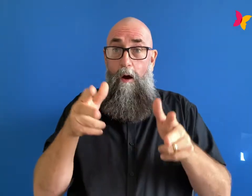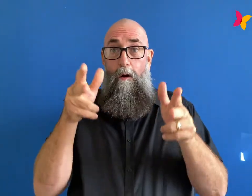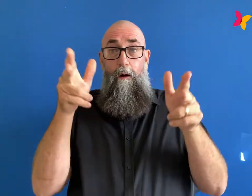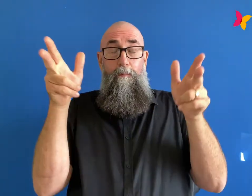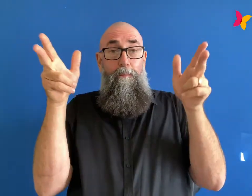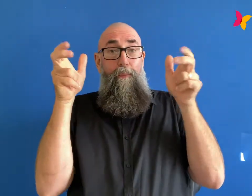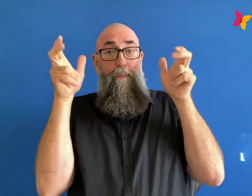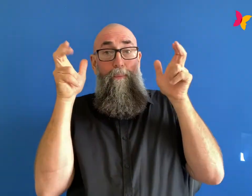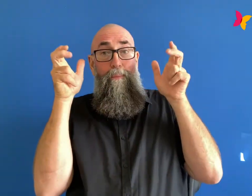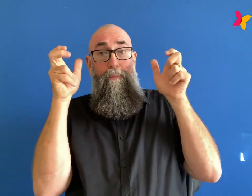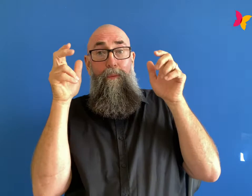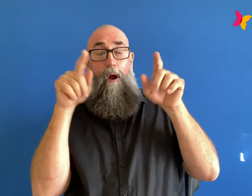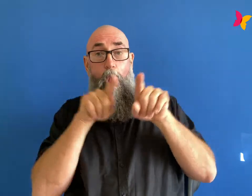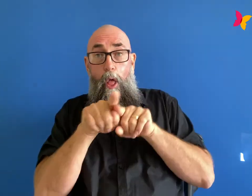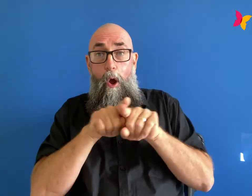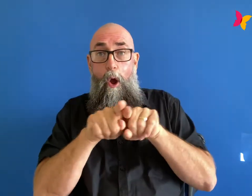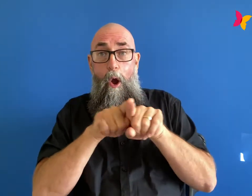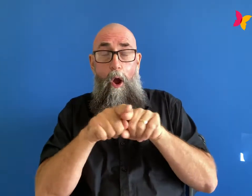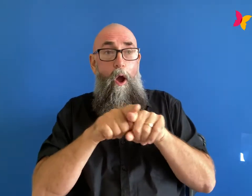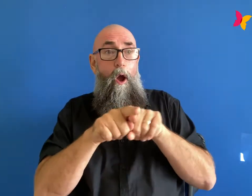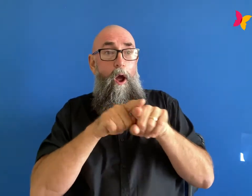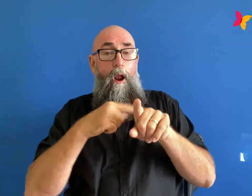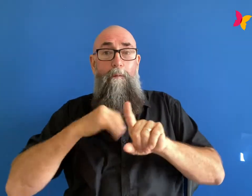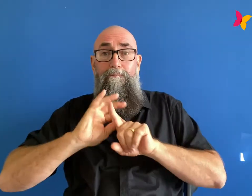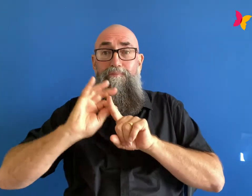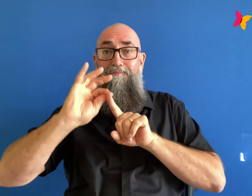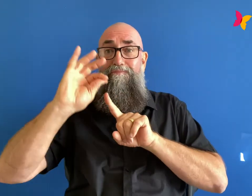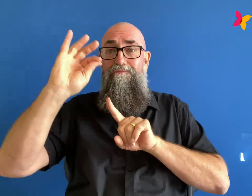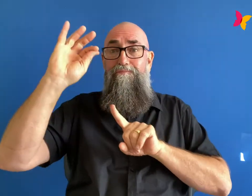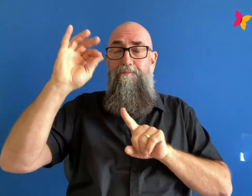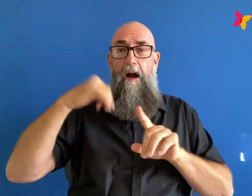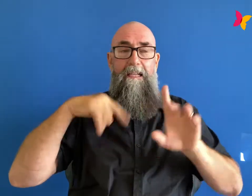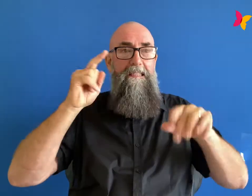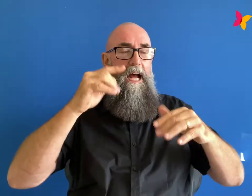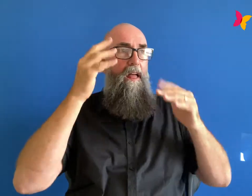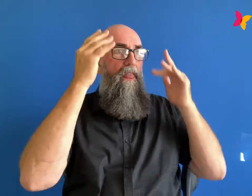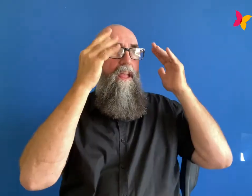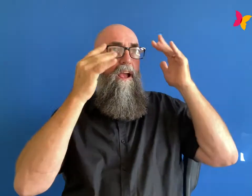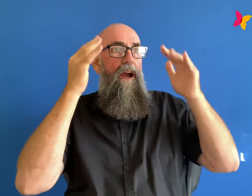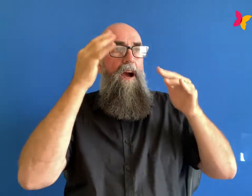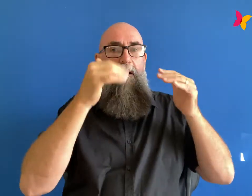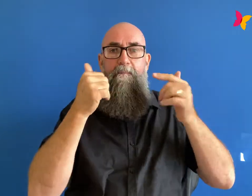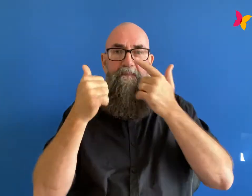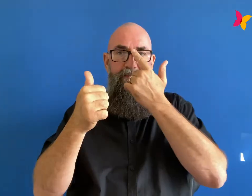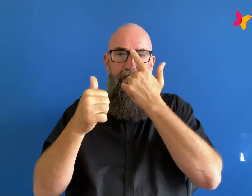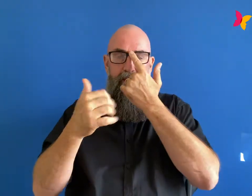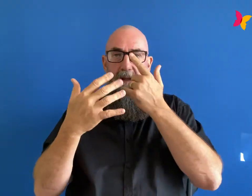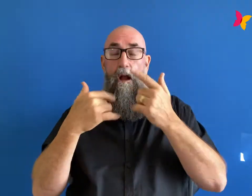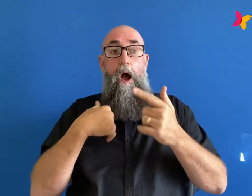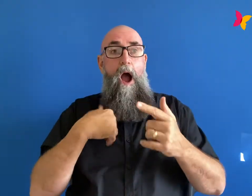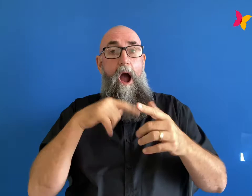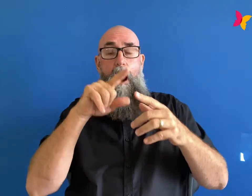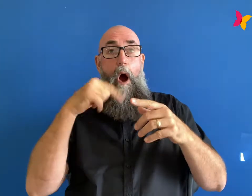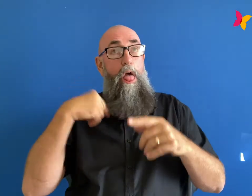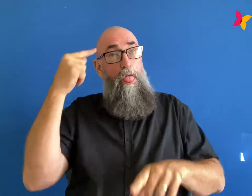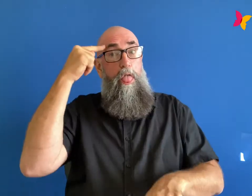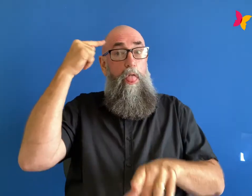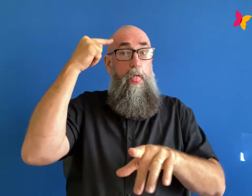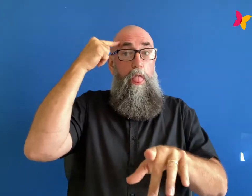my obsessive thinking it was really cool to be there so everything however people thought of me uh gossip like it